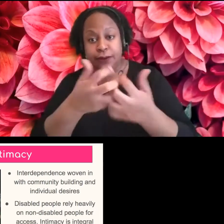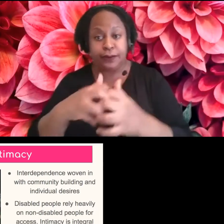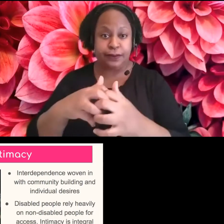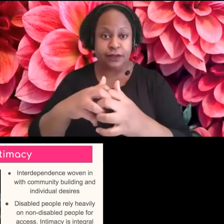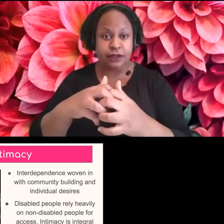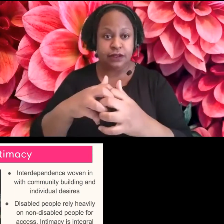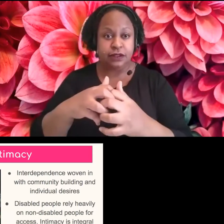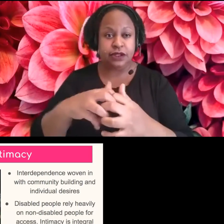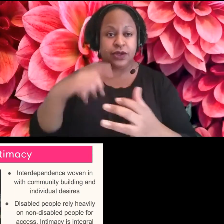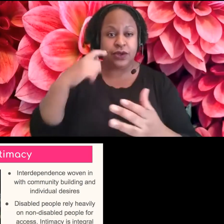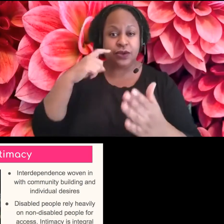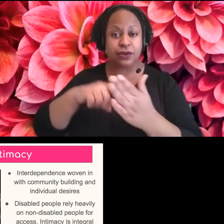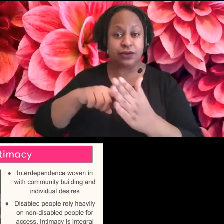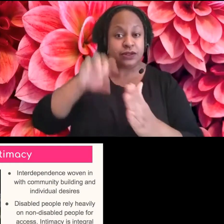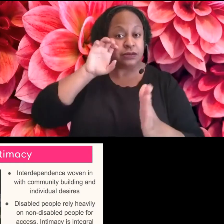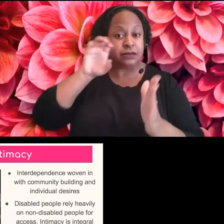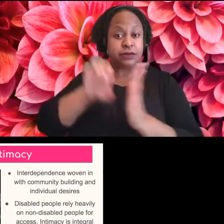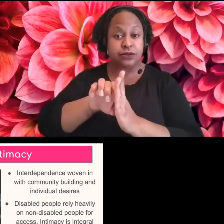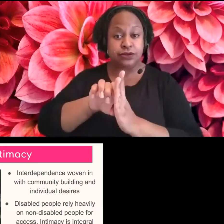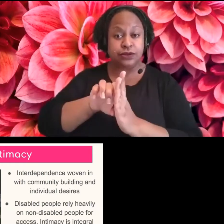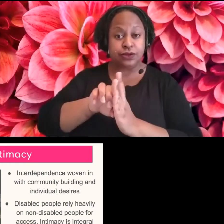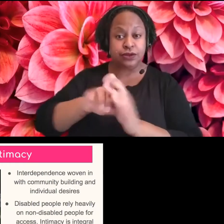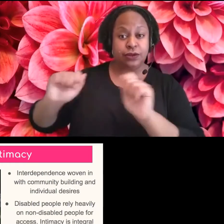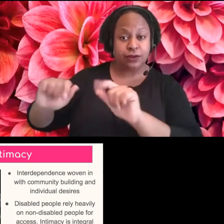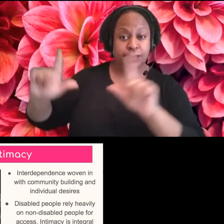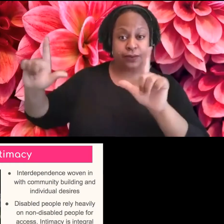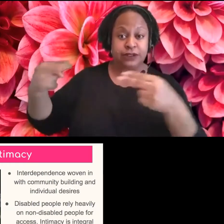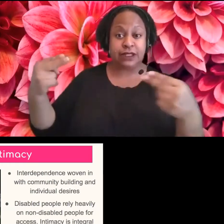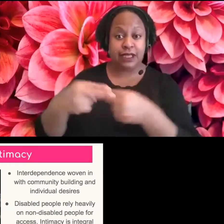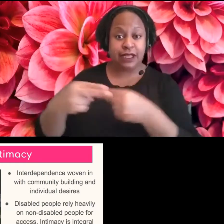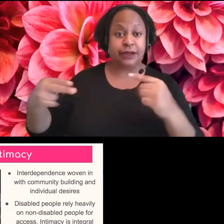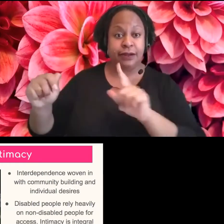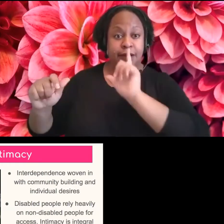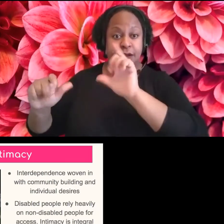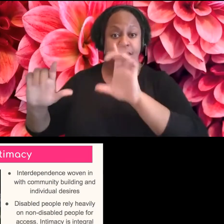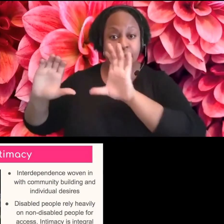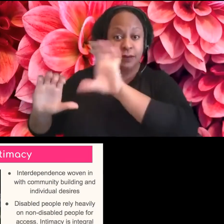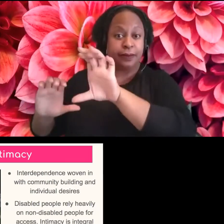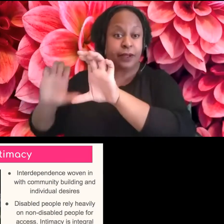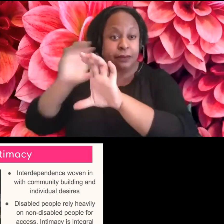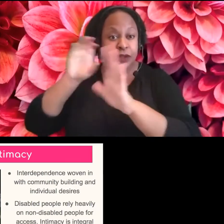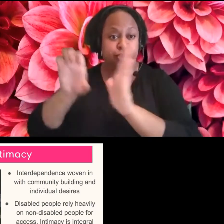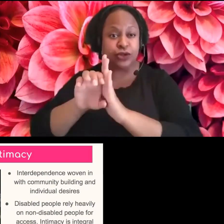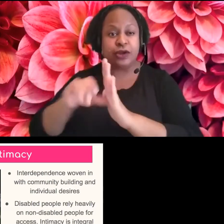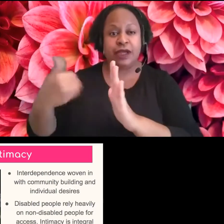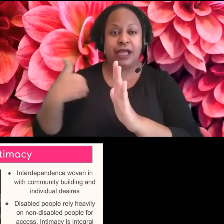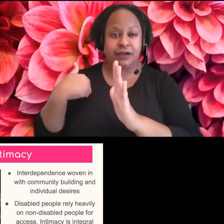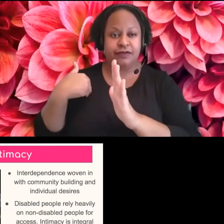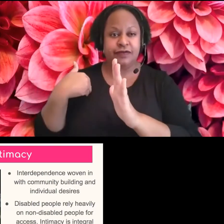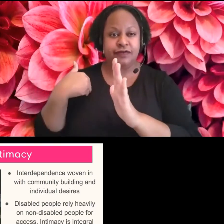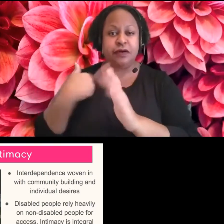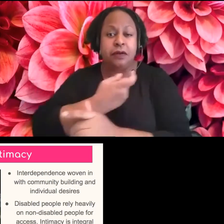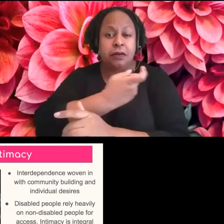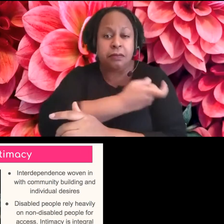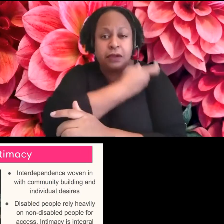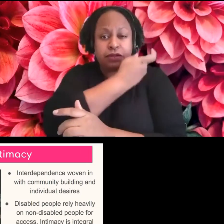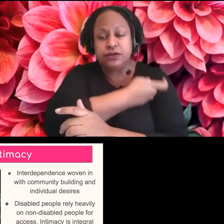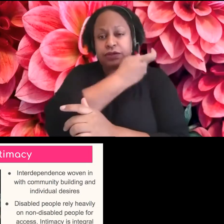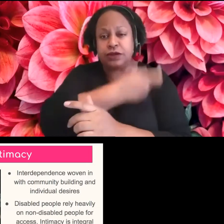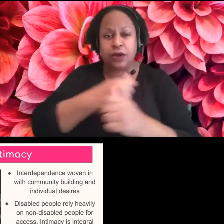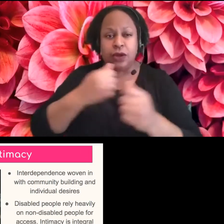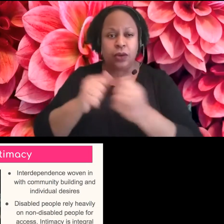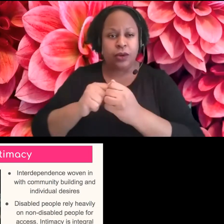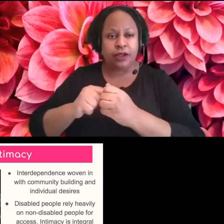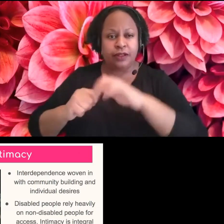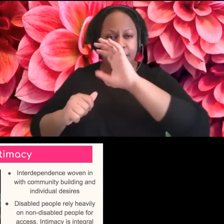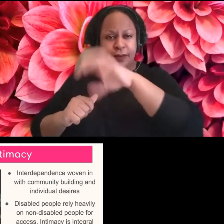big tactile monster. Um, with a sewn, put together heart in the middle of that heart is, uh,